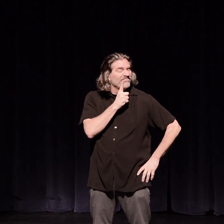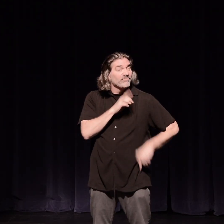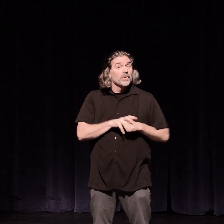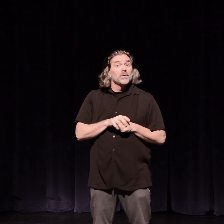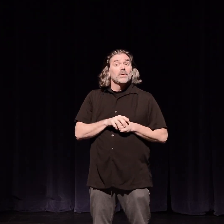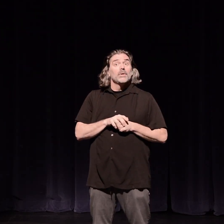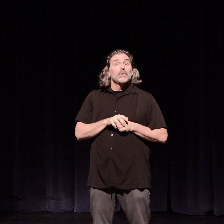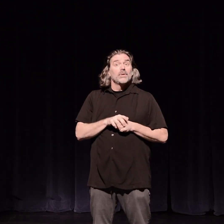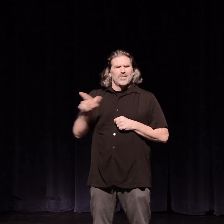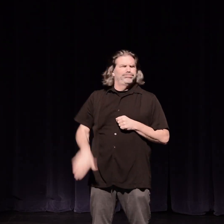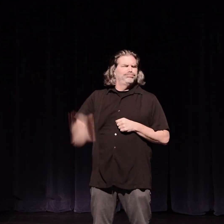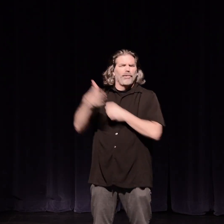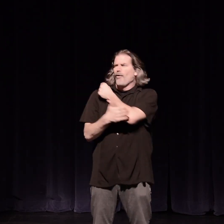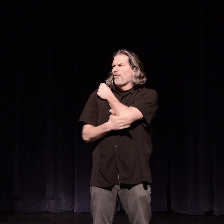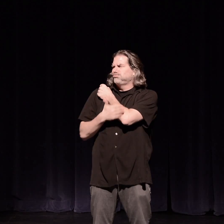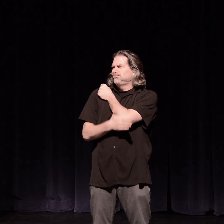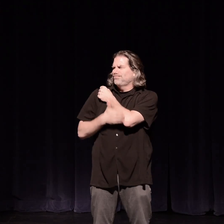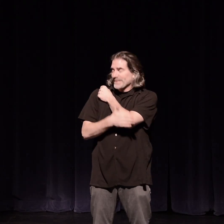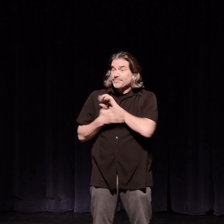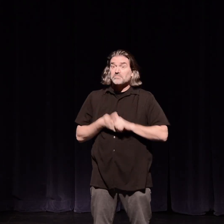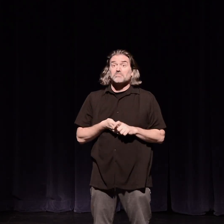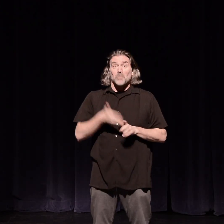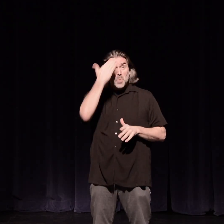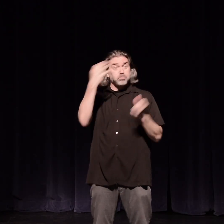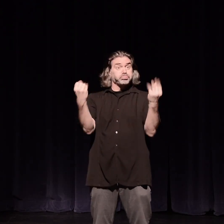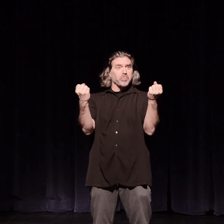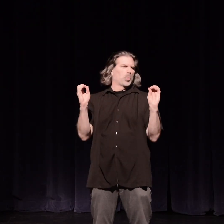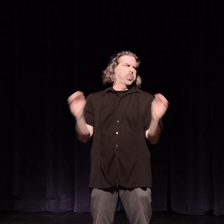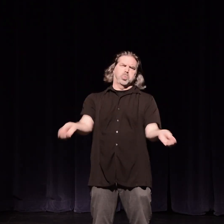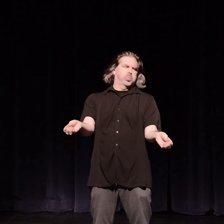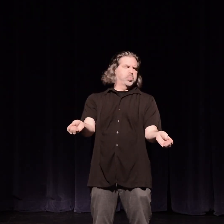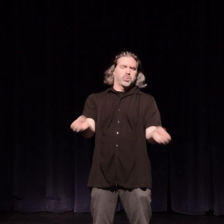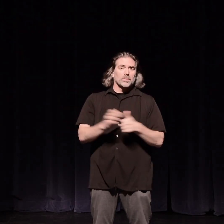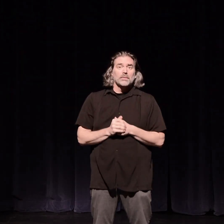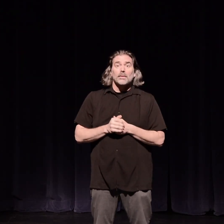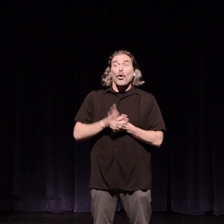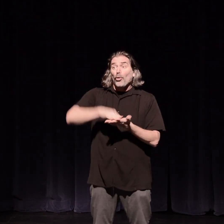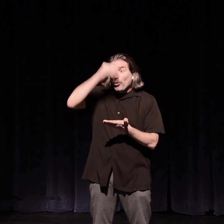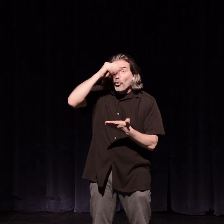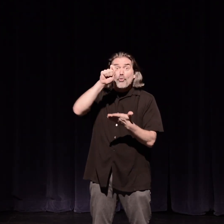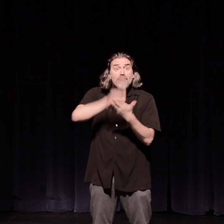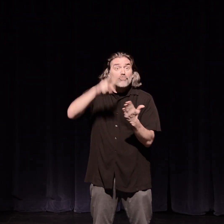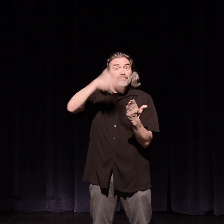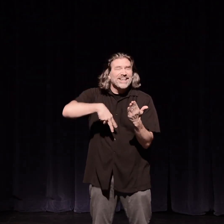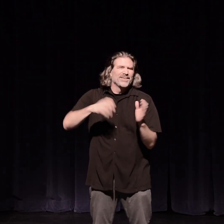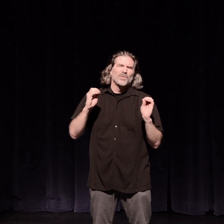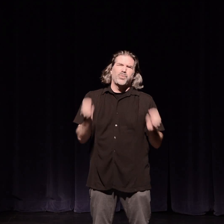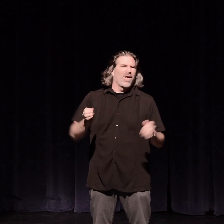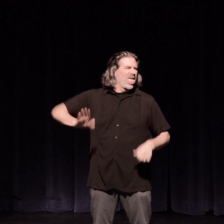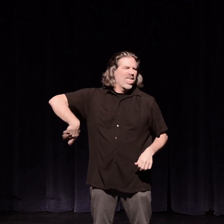who was born and raised in the French countryside. He never learned sign. He never learned to